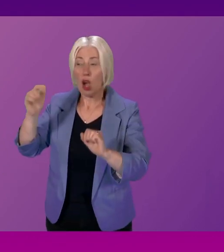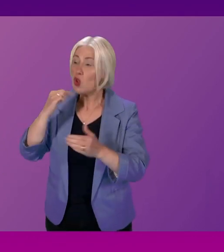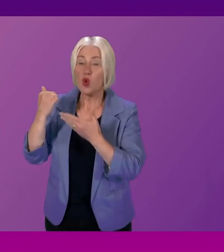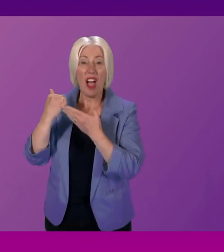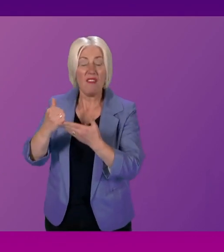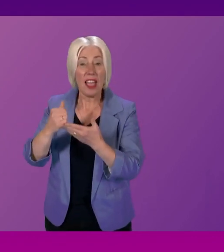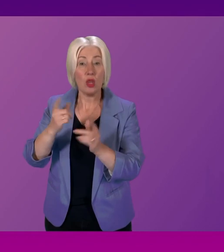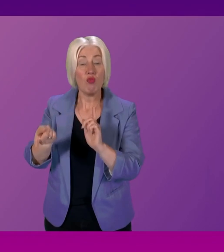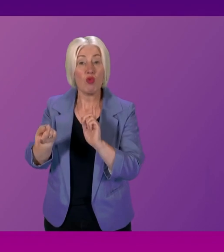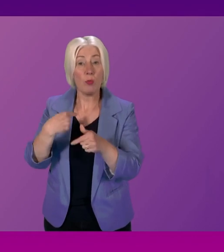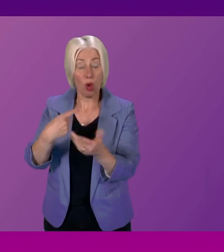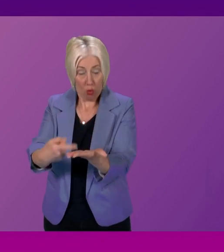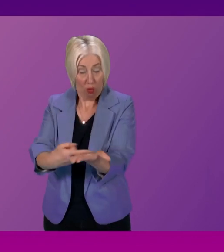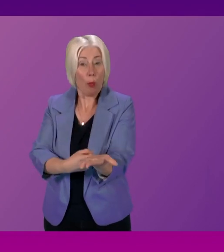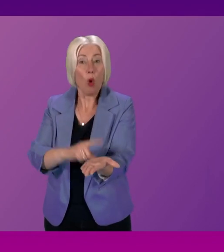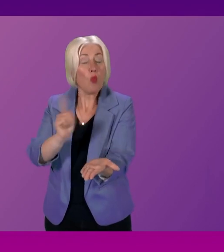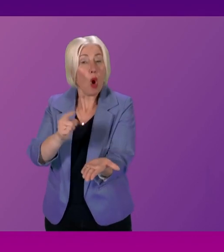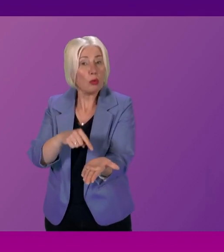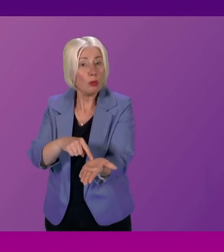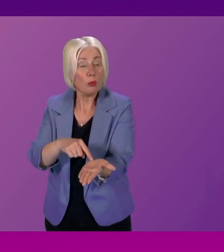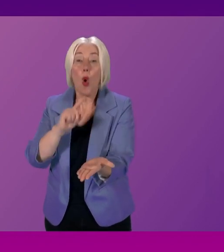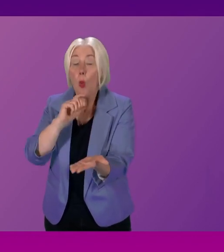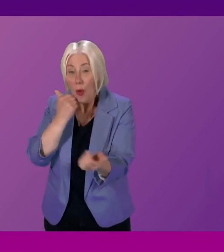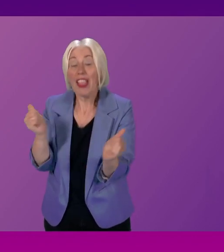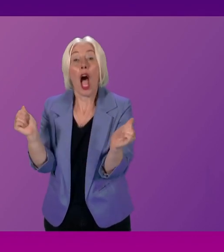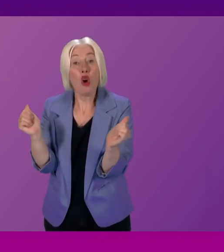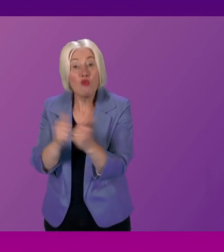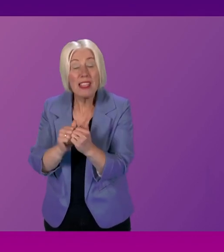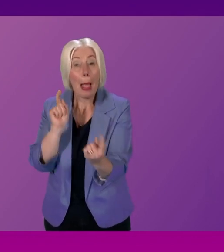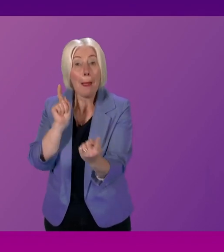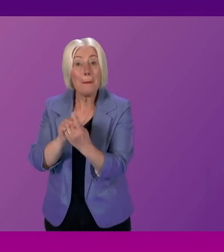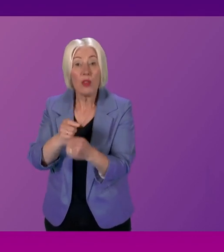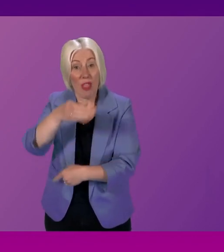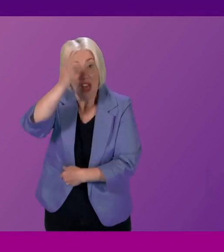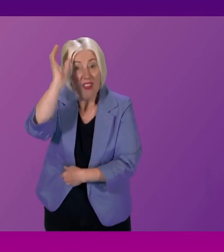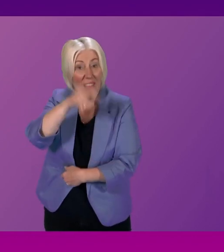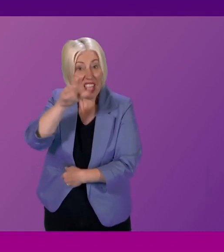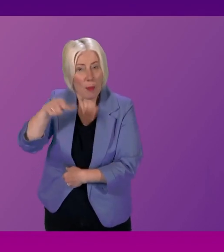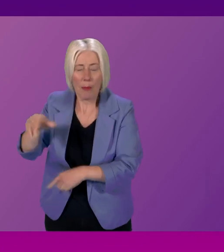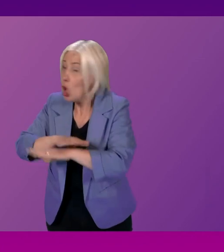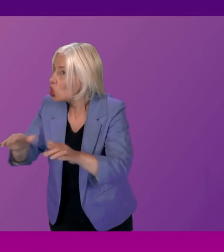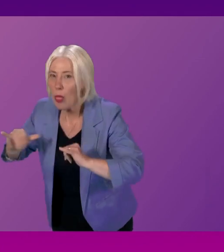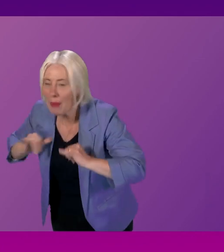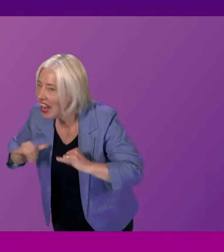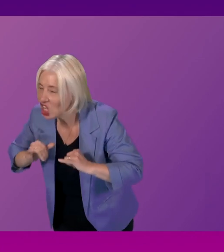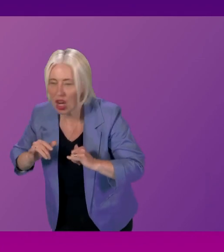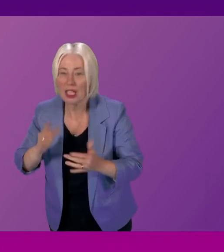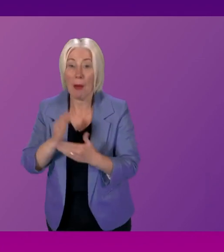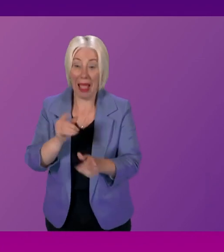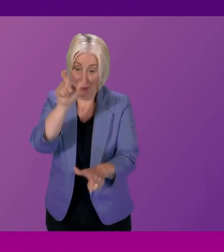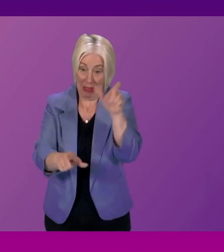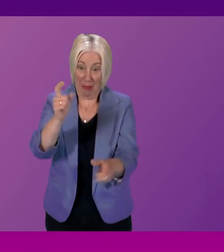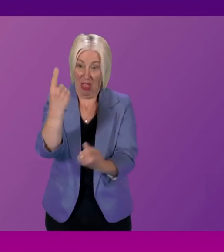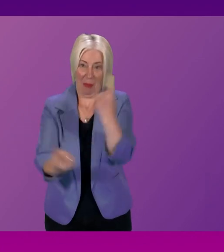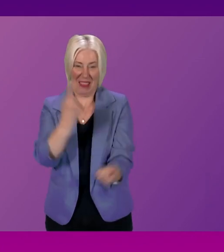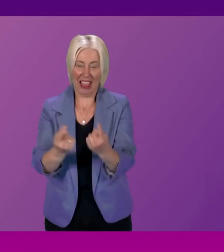report is? And will he agree to meet with firefighters themselves, not their managers, frontline firefighters